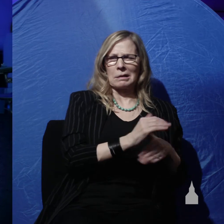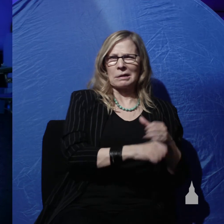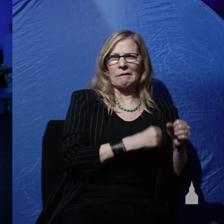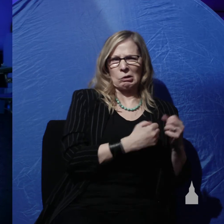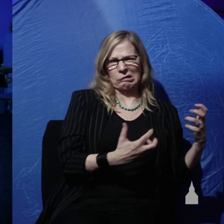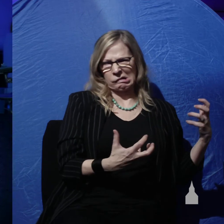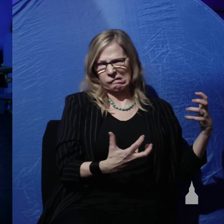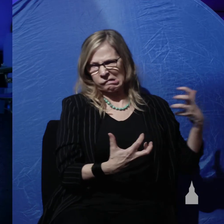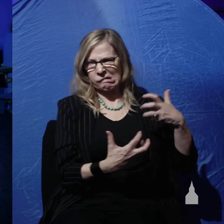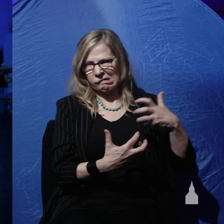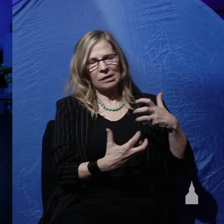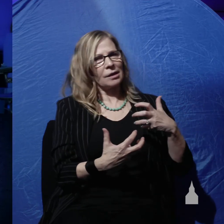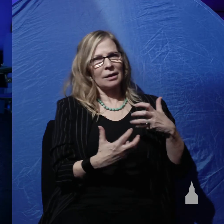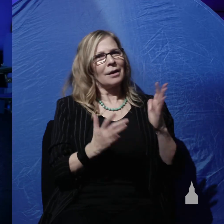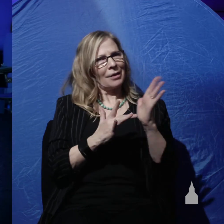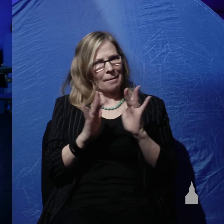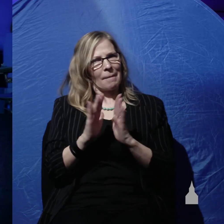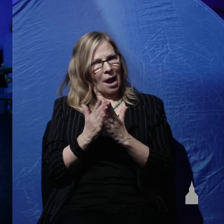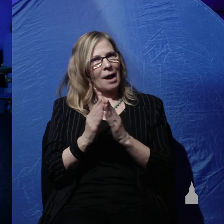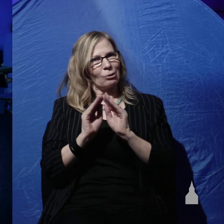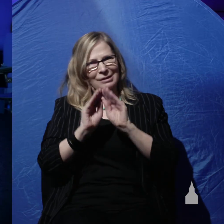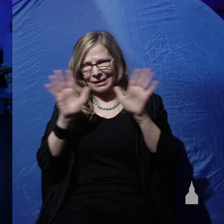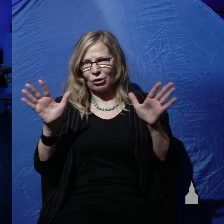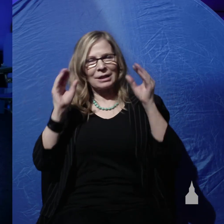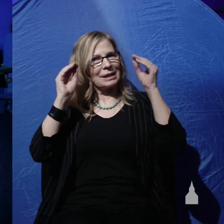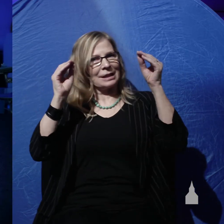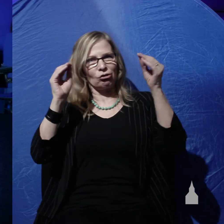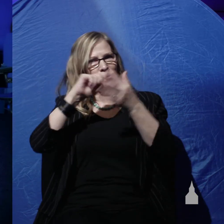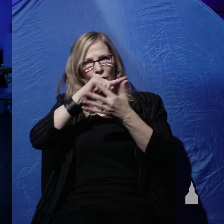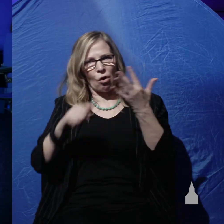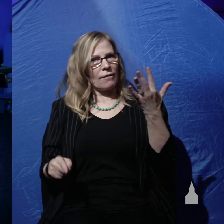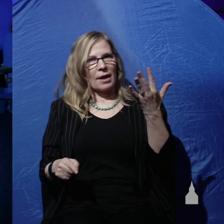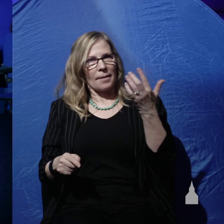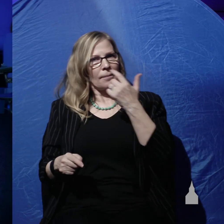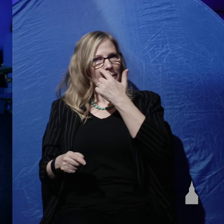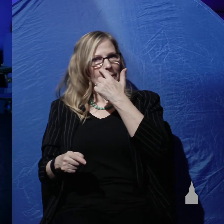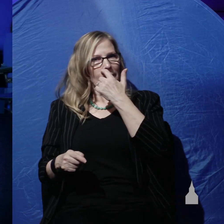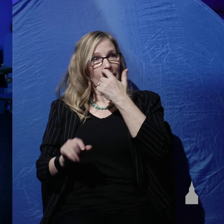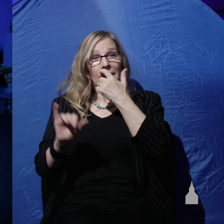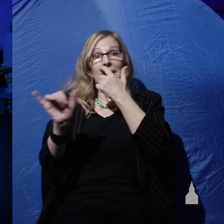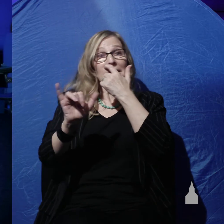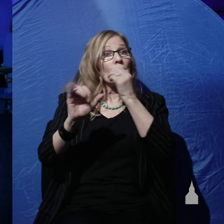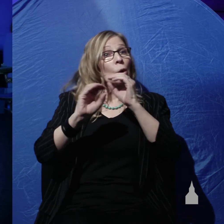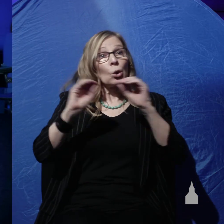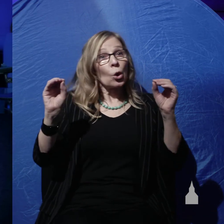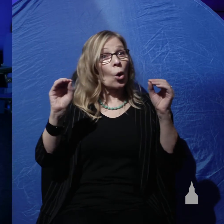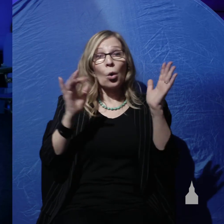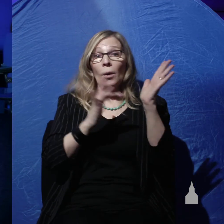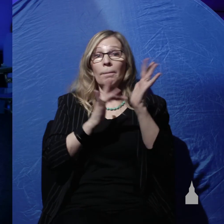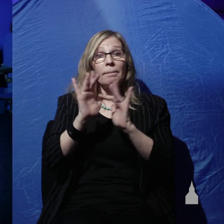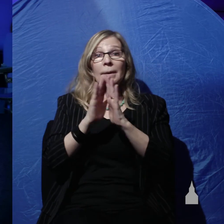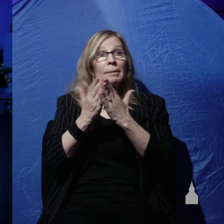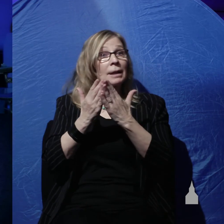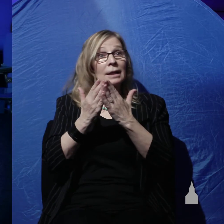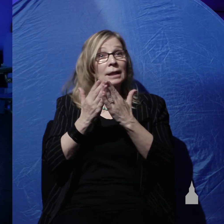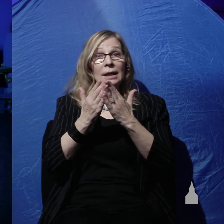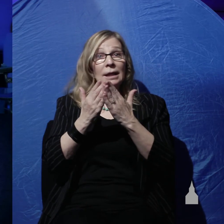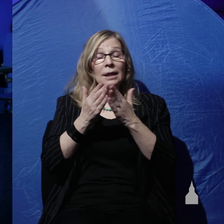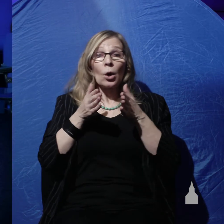teaches all these things but similarly there is no biblically consistent way to reject